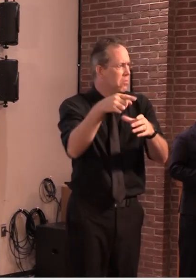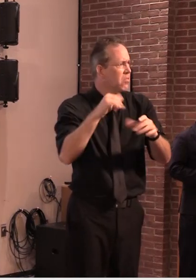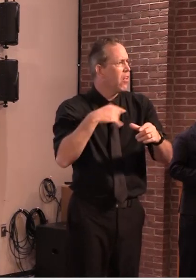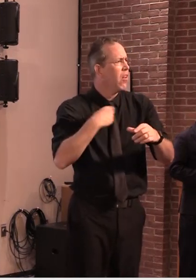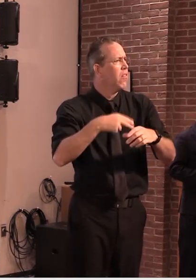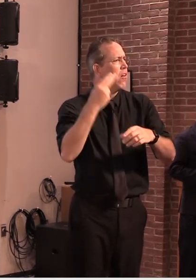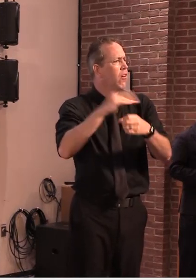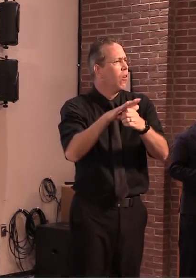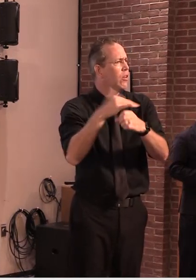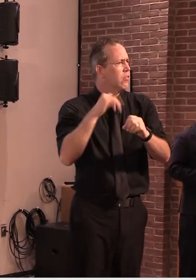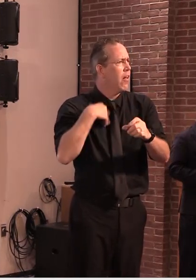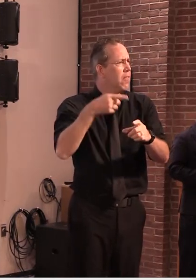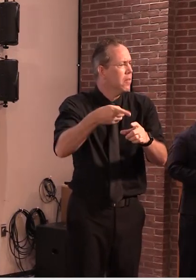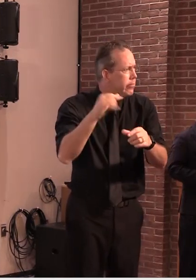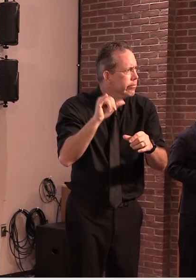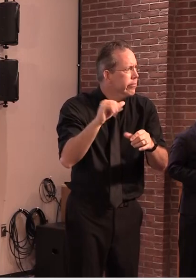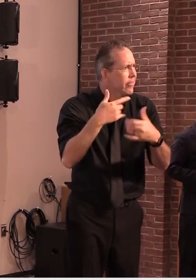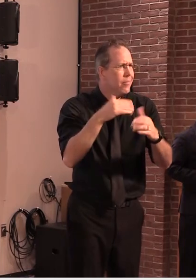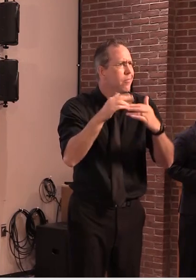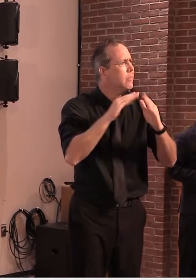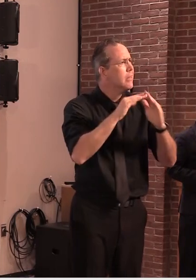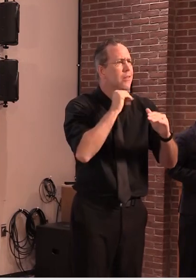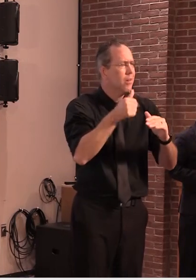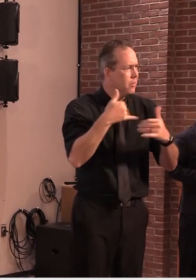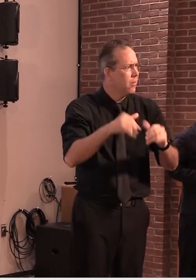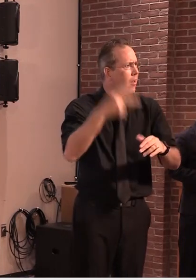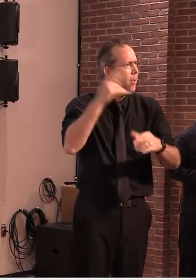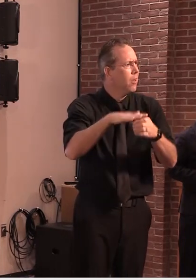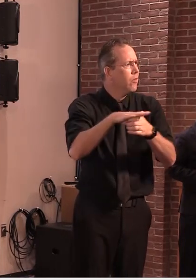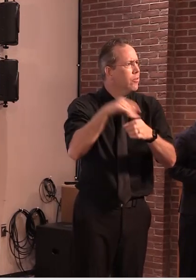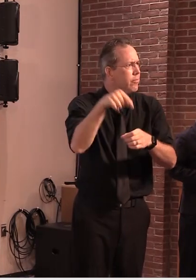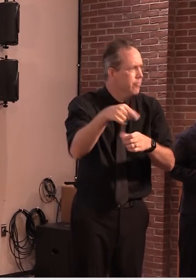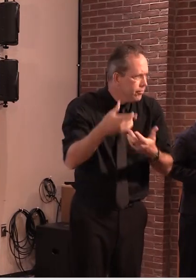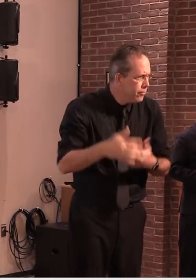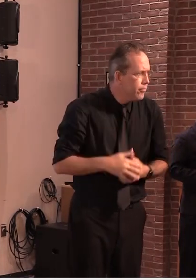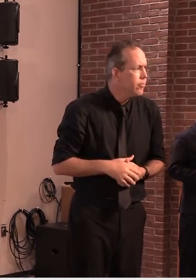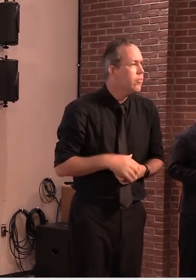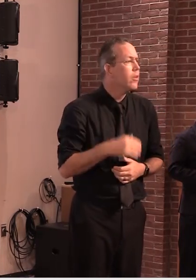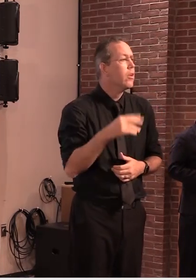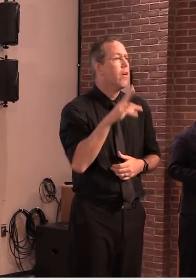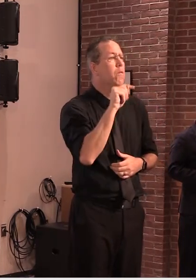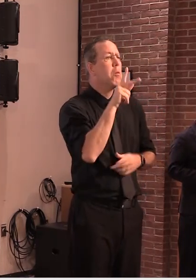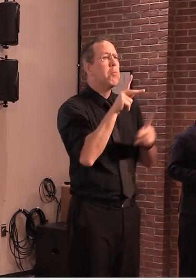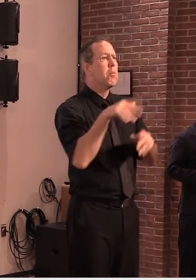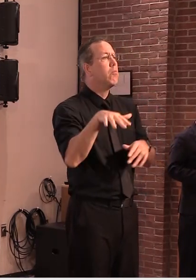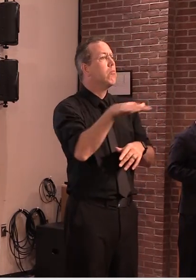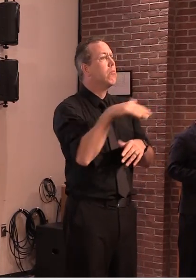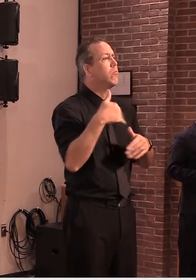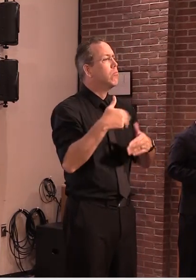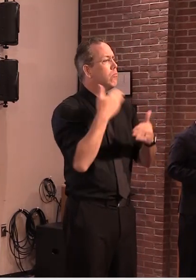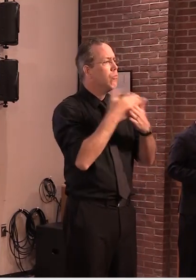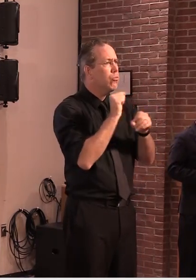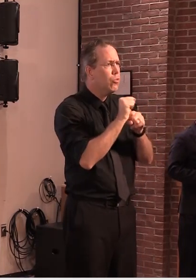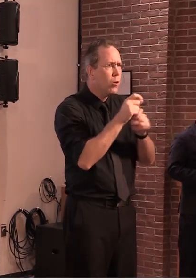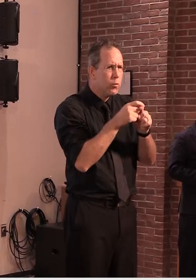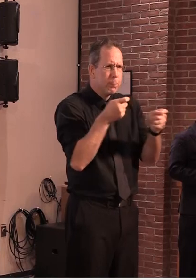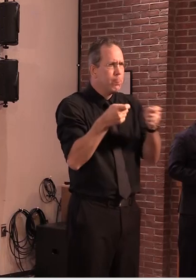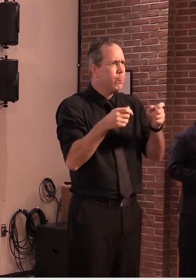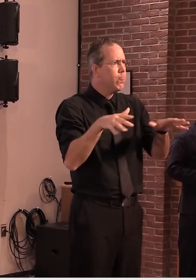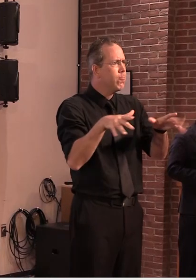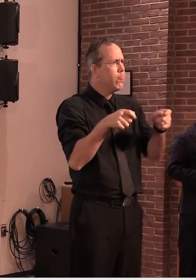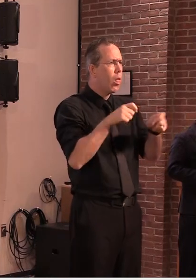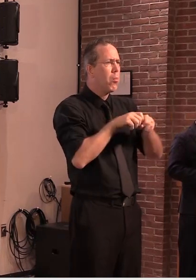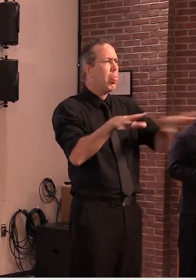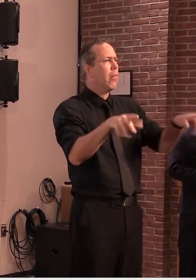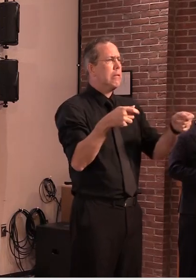Vermonters have done an excellent job combating the virus, and it's important to stay vigilant, since even sparsely populated